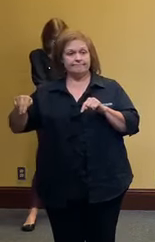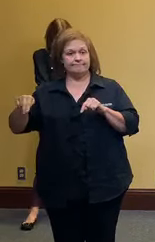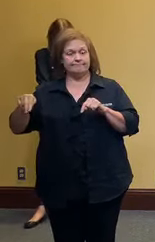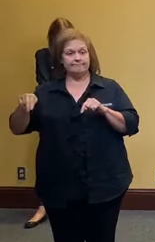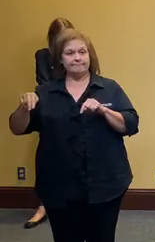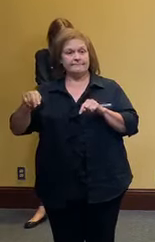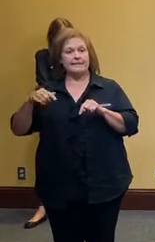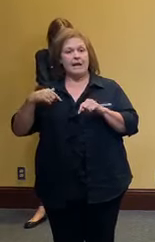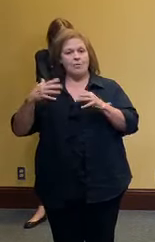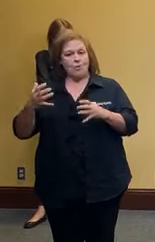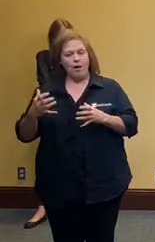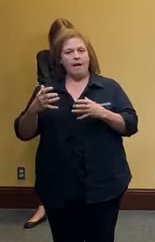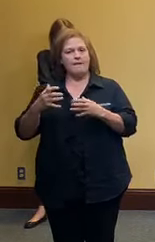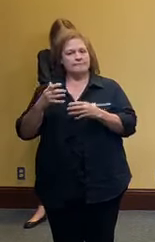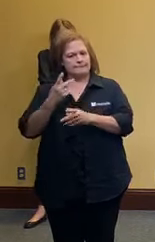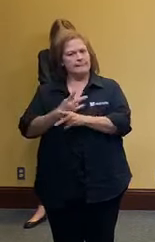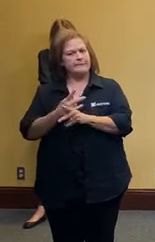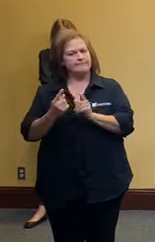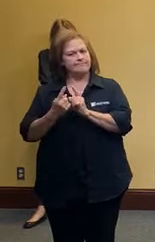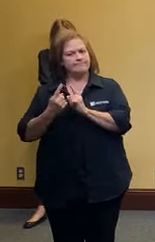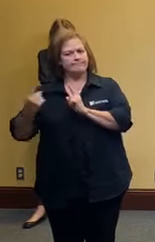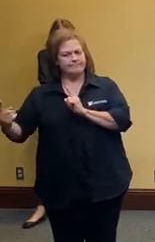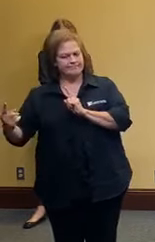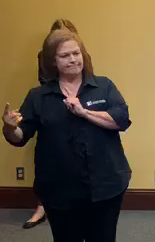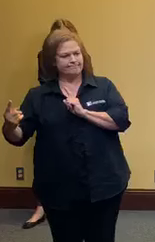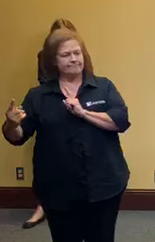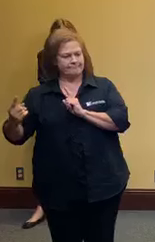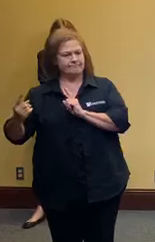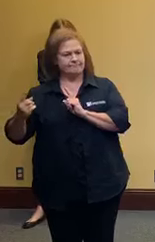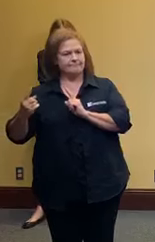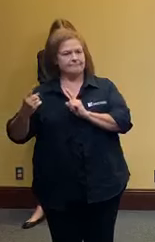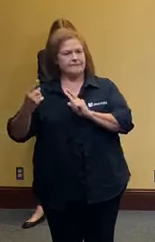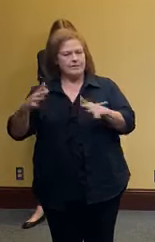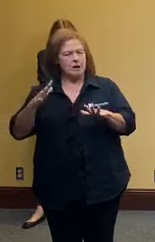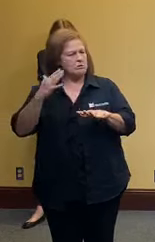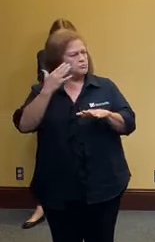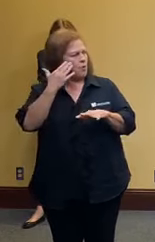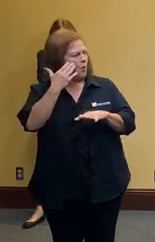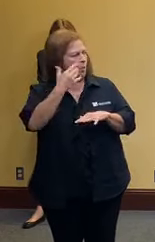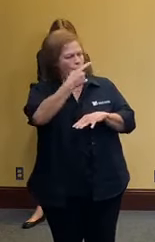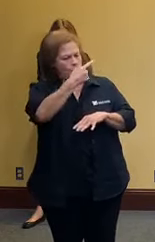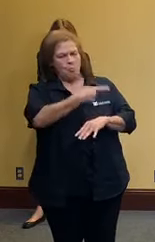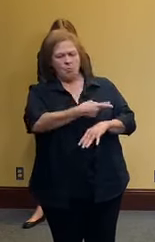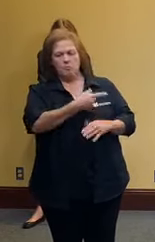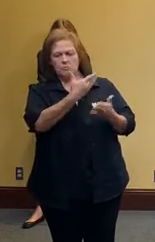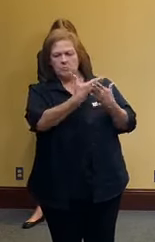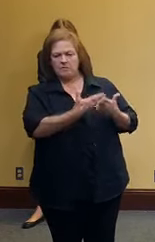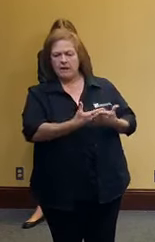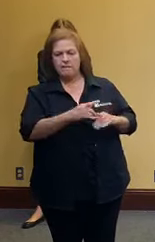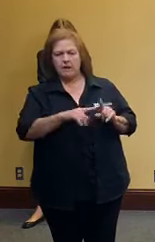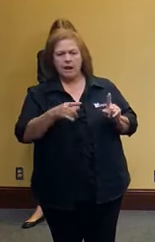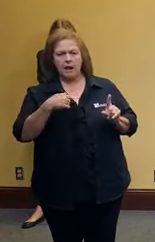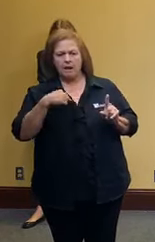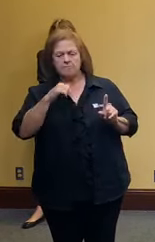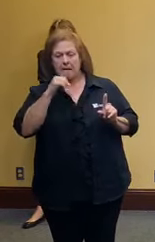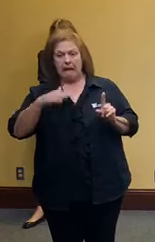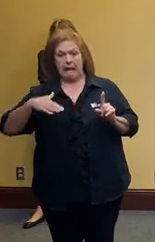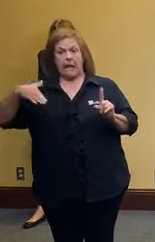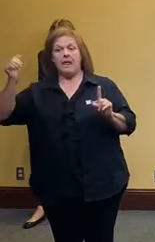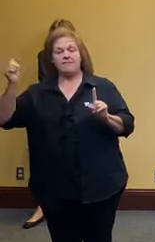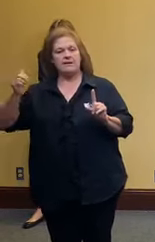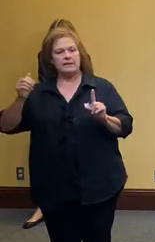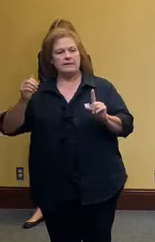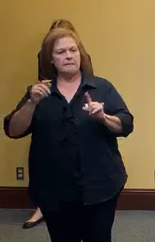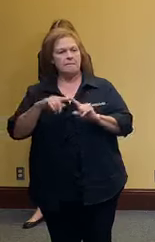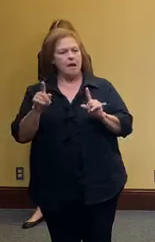social distancing of course and i know what you're about to see but i just didn't want you to think that i'm totally abandoning you but um